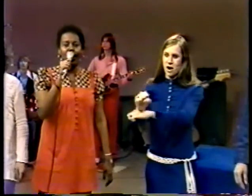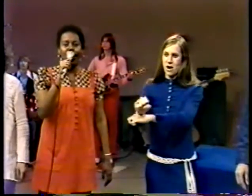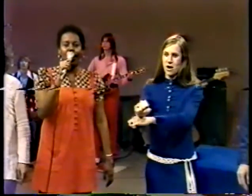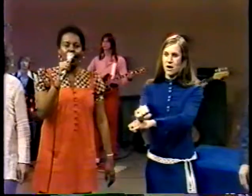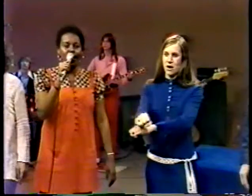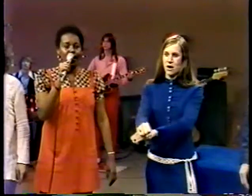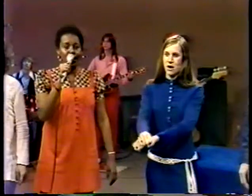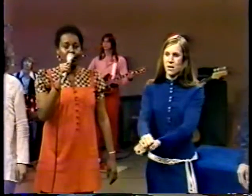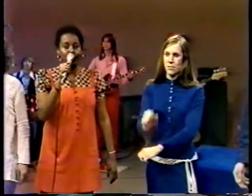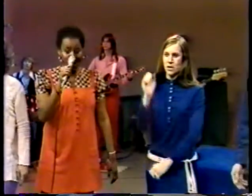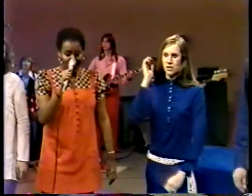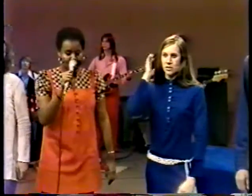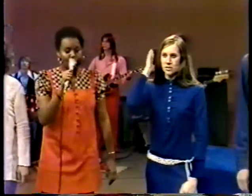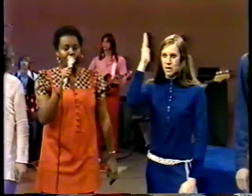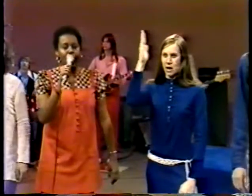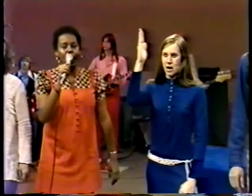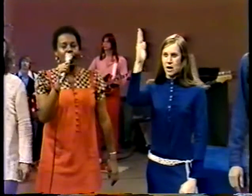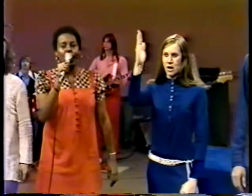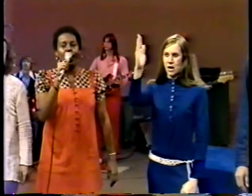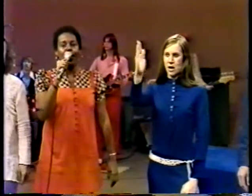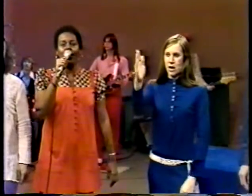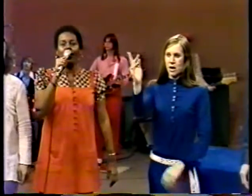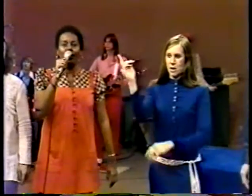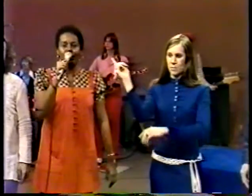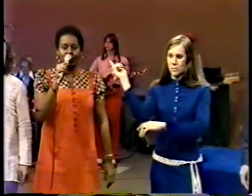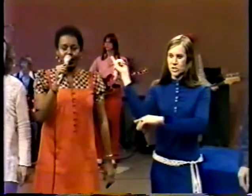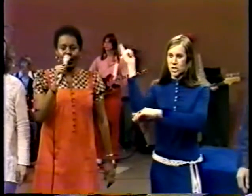someday